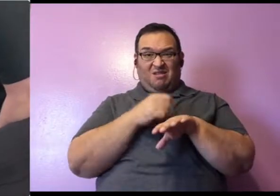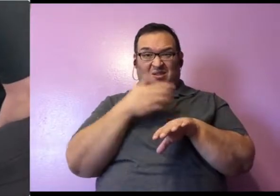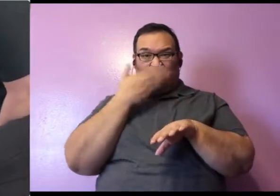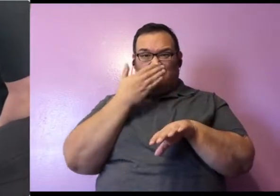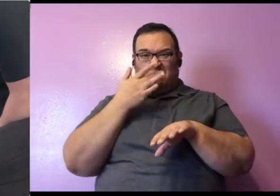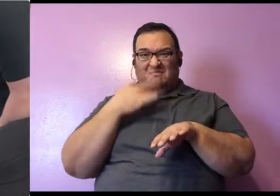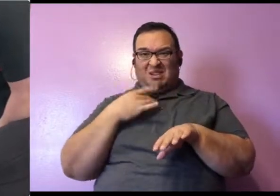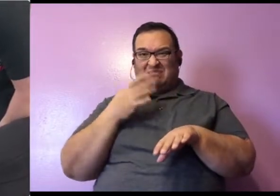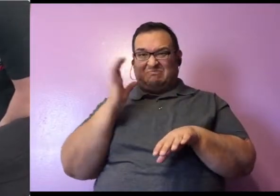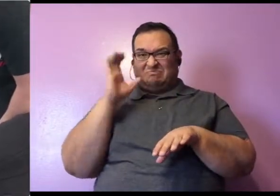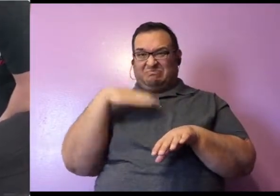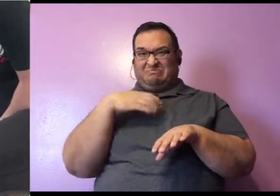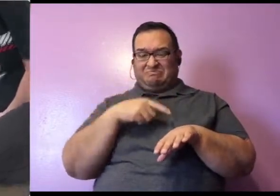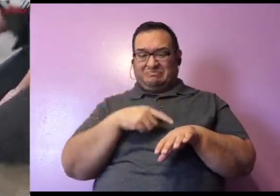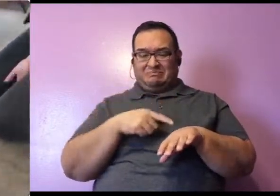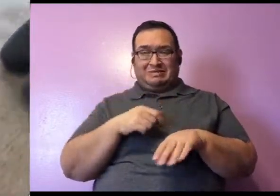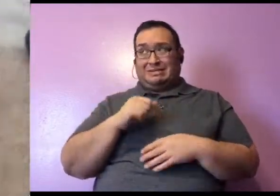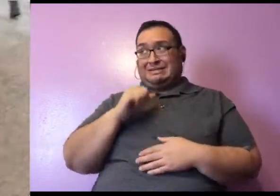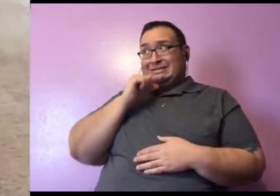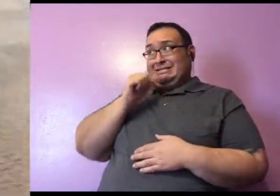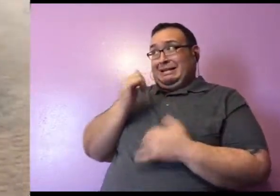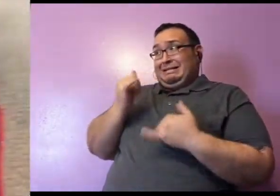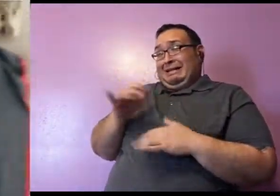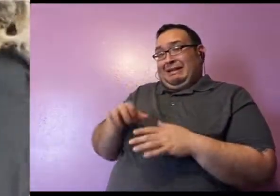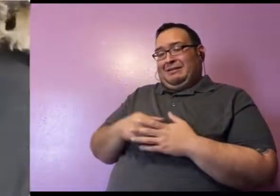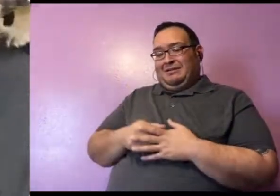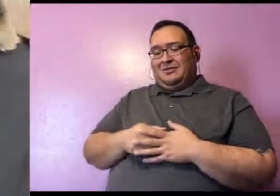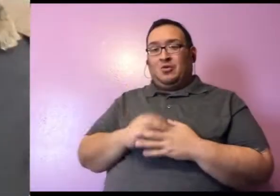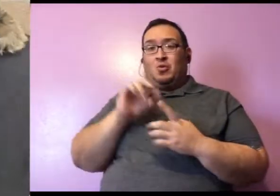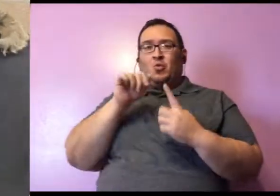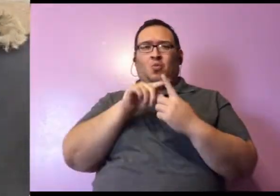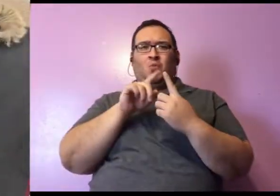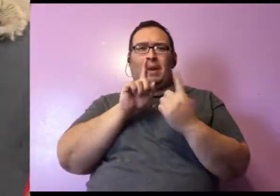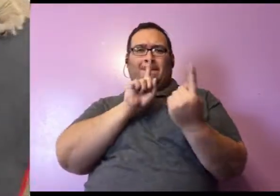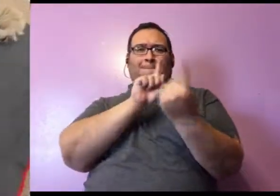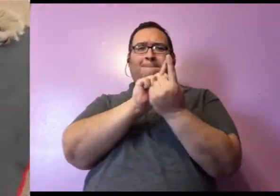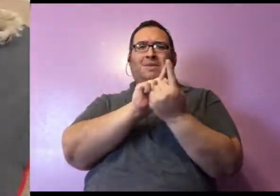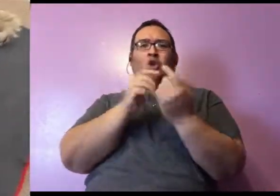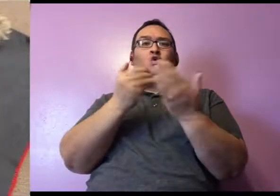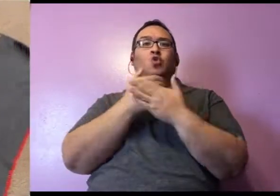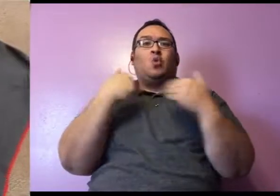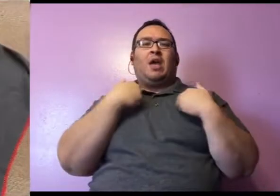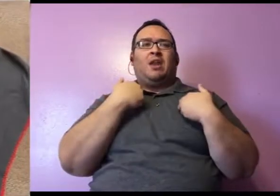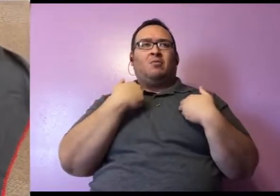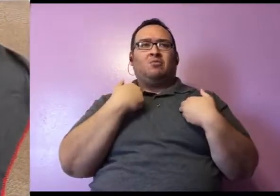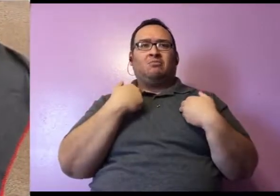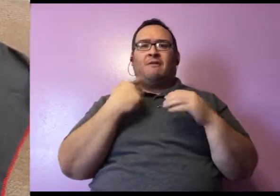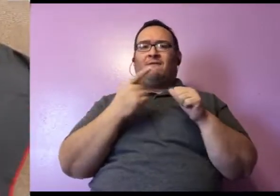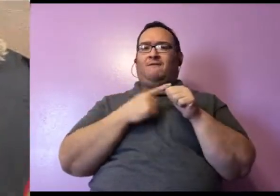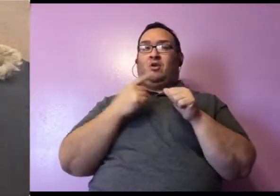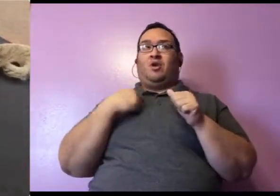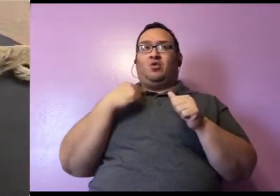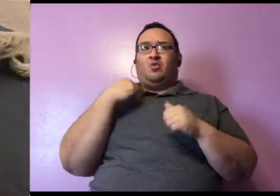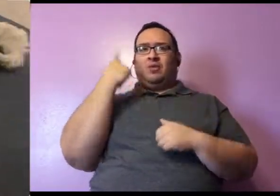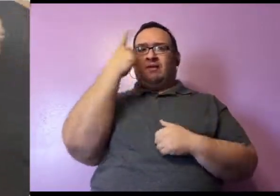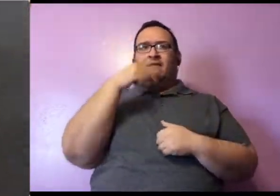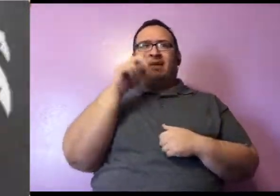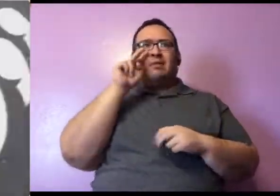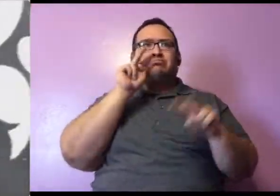Whenever I meet a new animal, I like to take a look at its face to get a